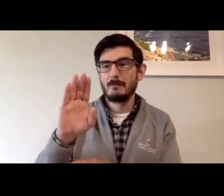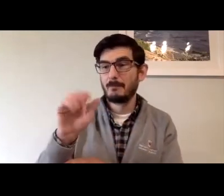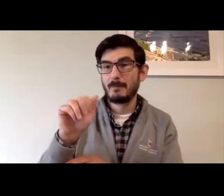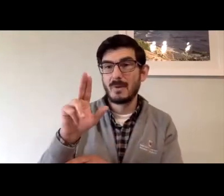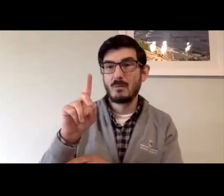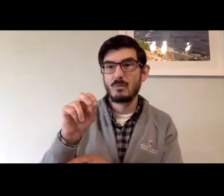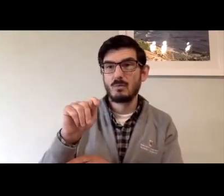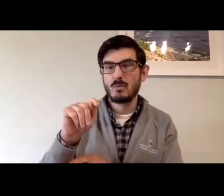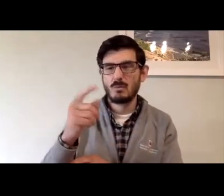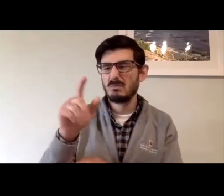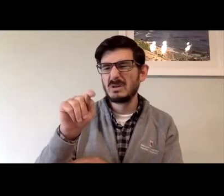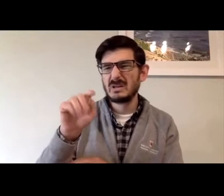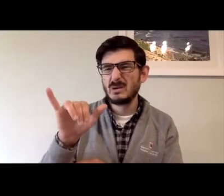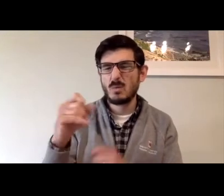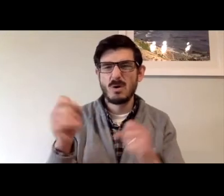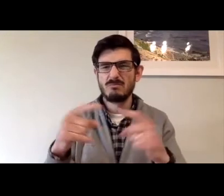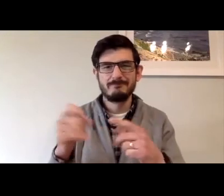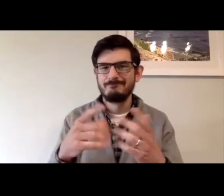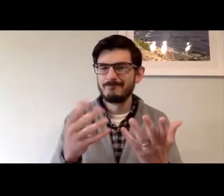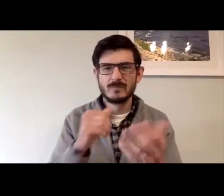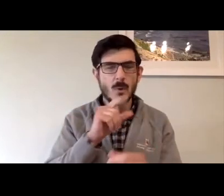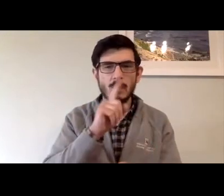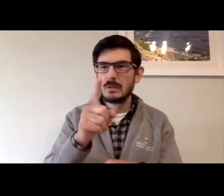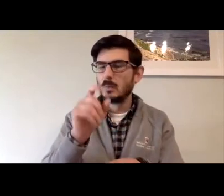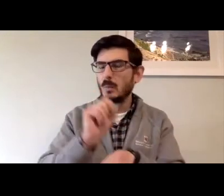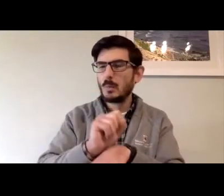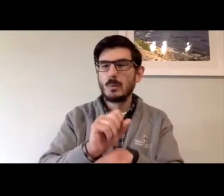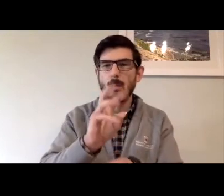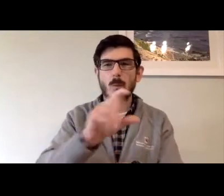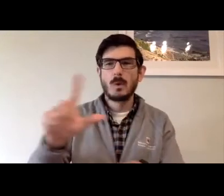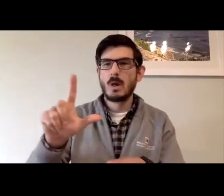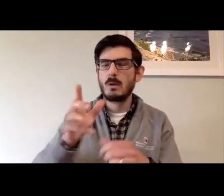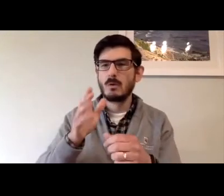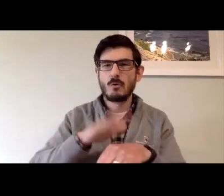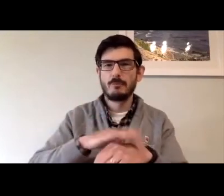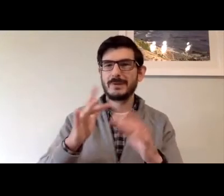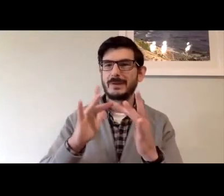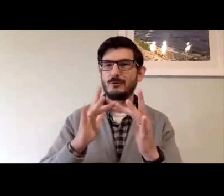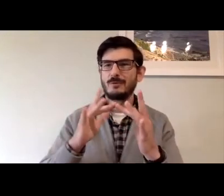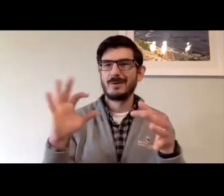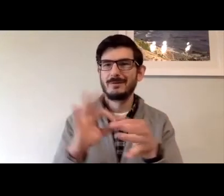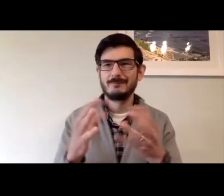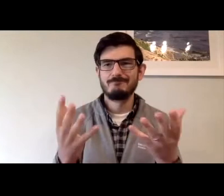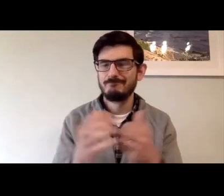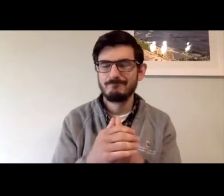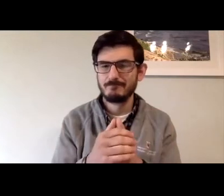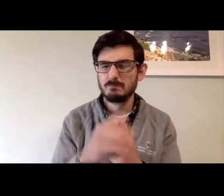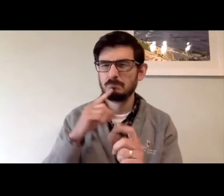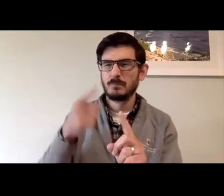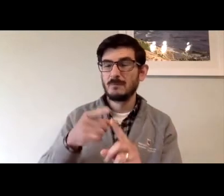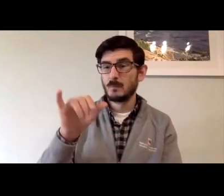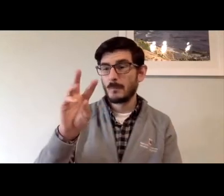realization and clarified the fact that Baudit or TTY two-way communication did not jive well